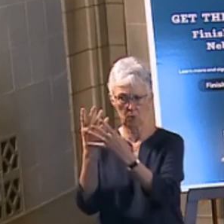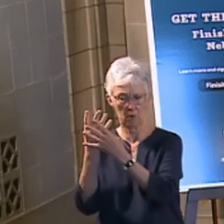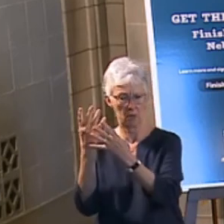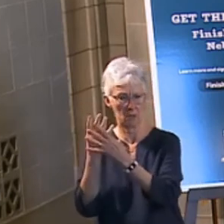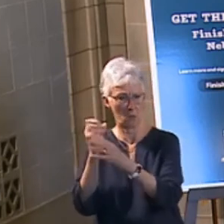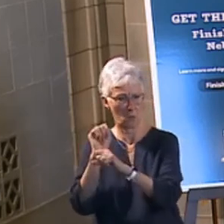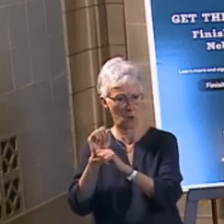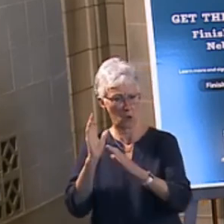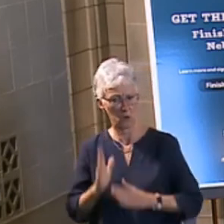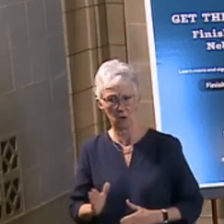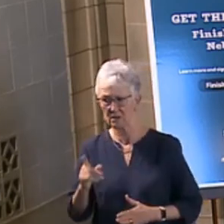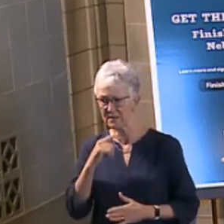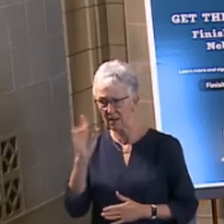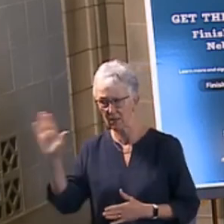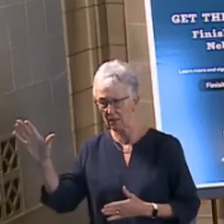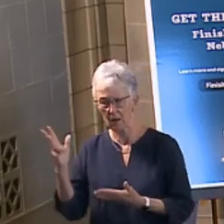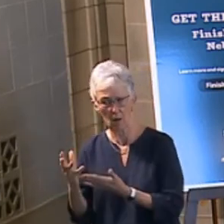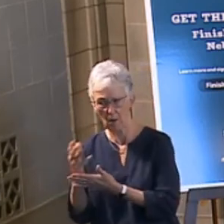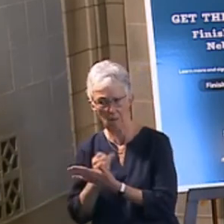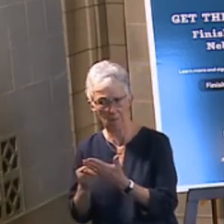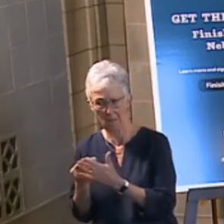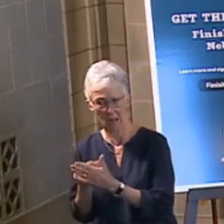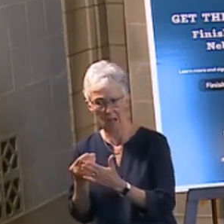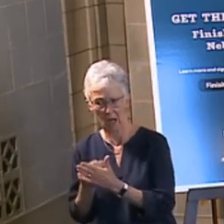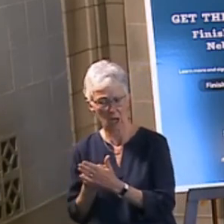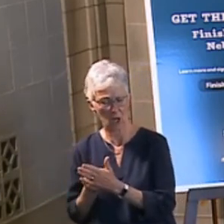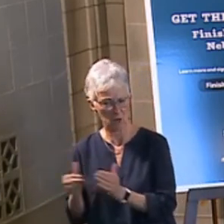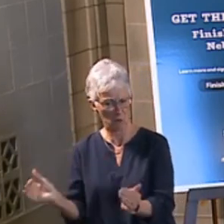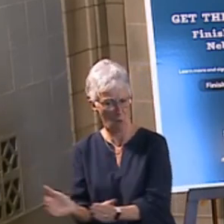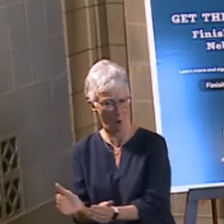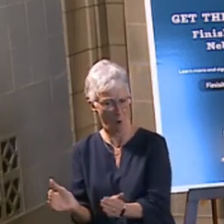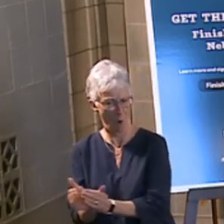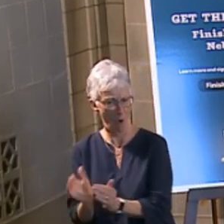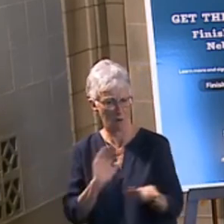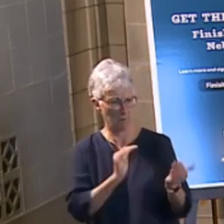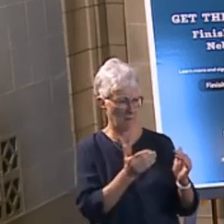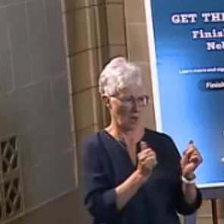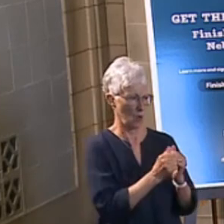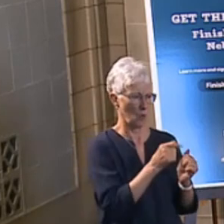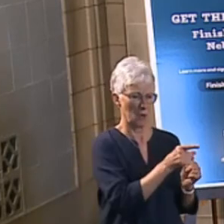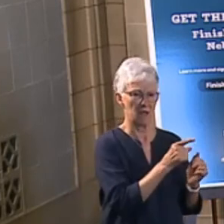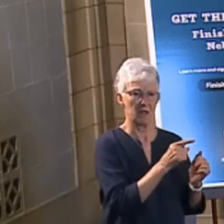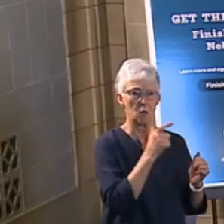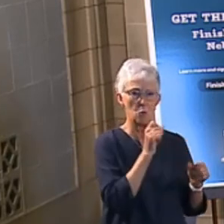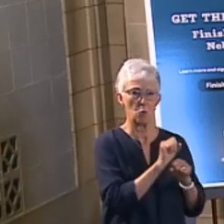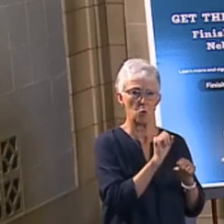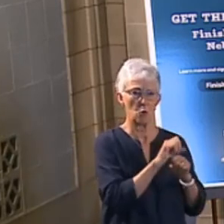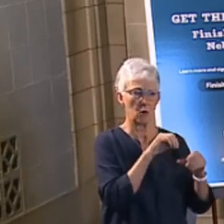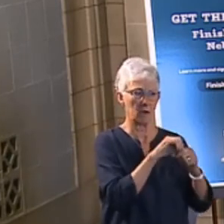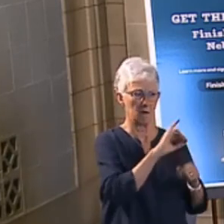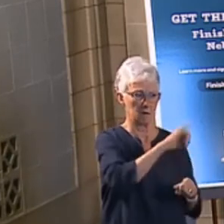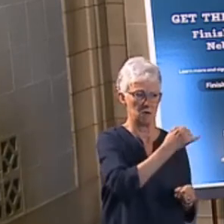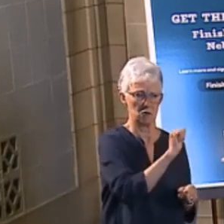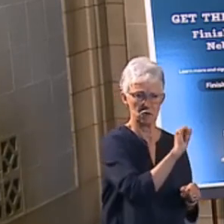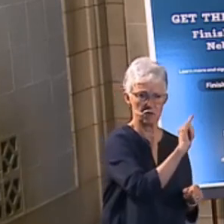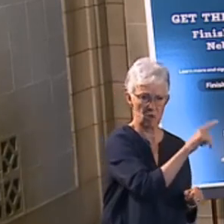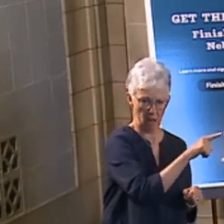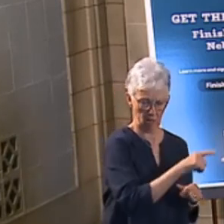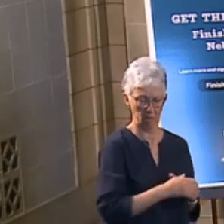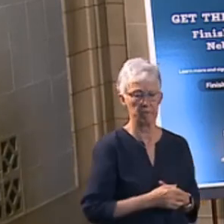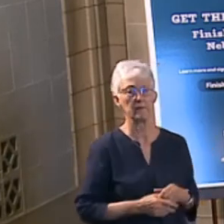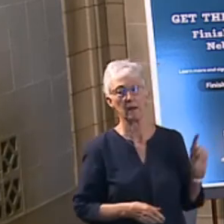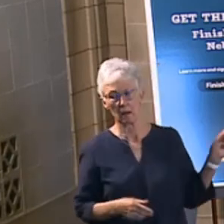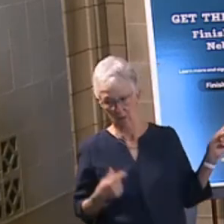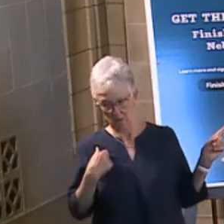county jail officers. So first of all, we have taken a number of steps to be able to make sure that we're increasing the pay for our